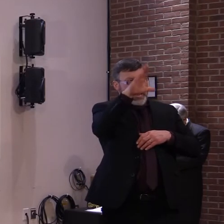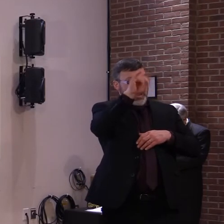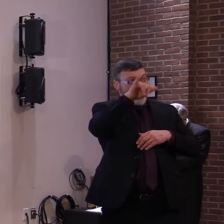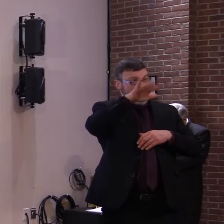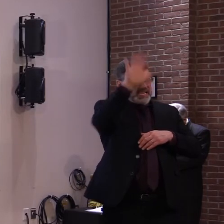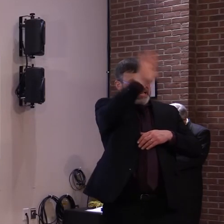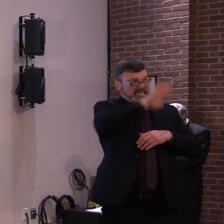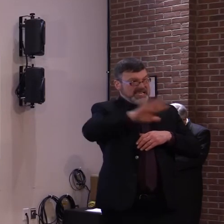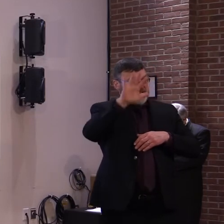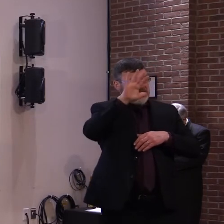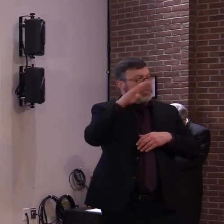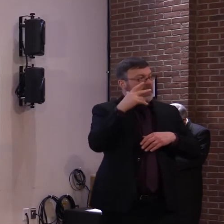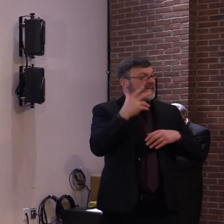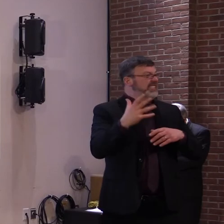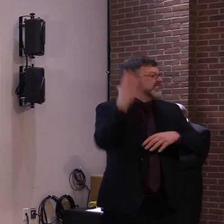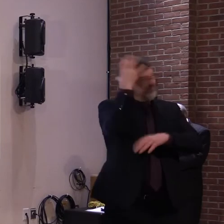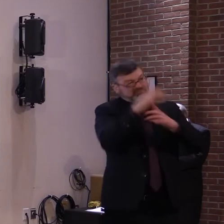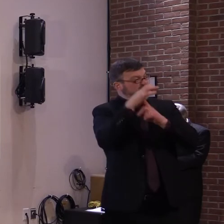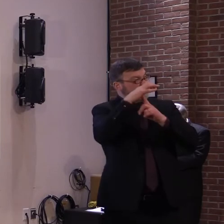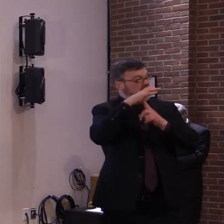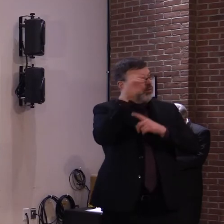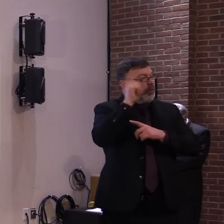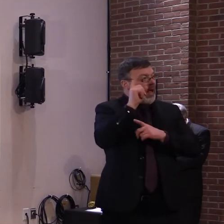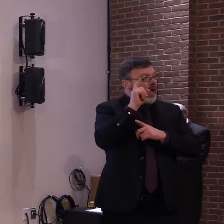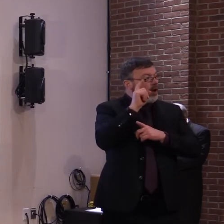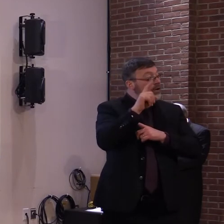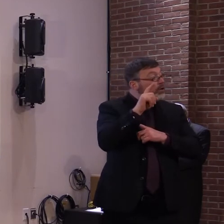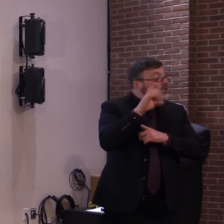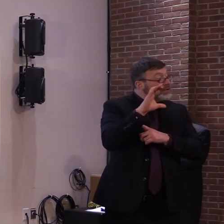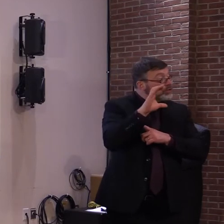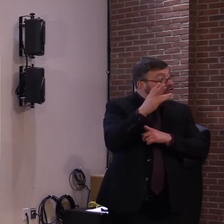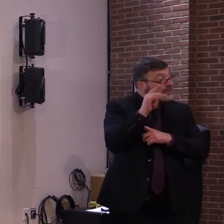driver of the positivity rate is really unknown